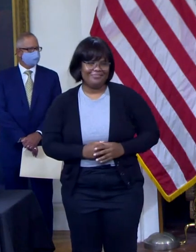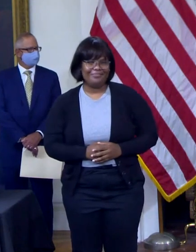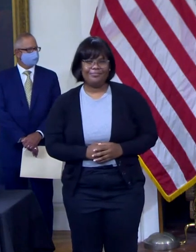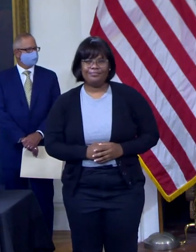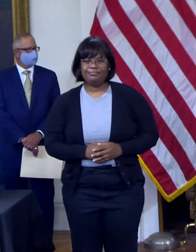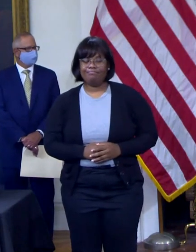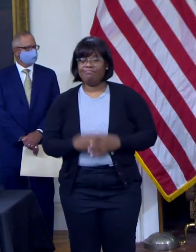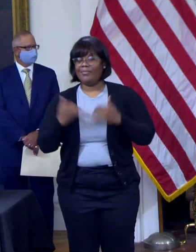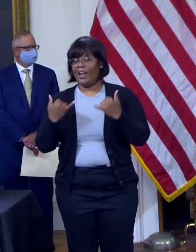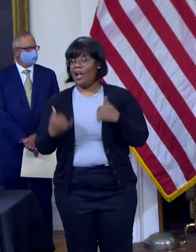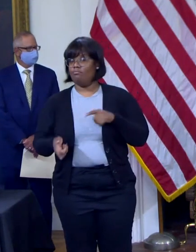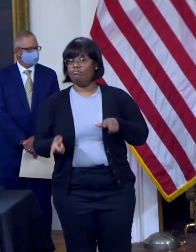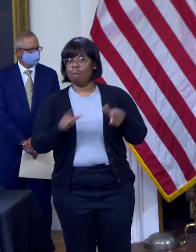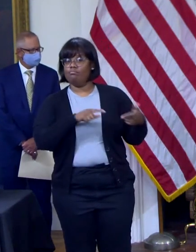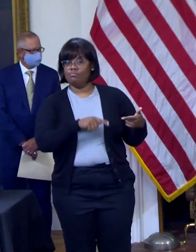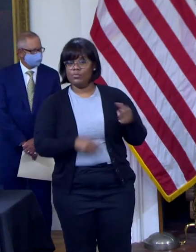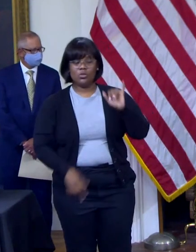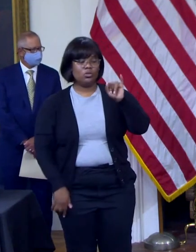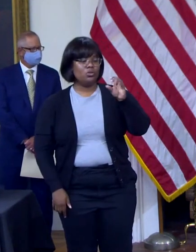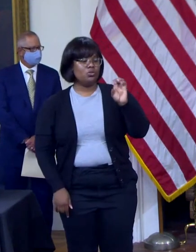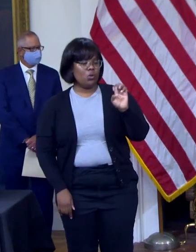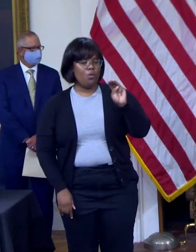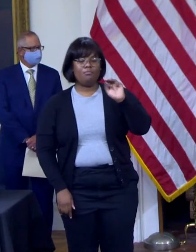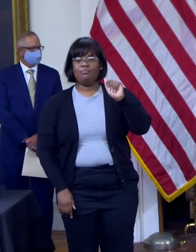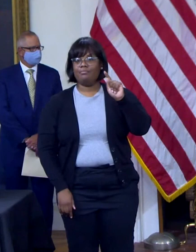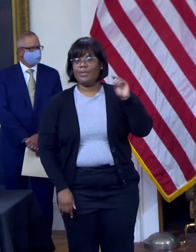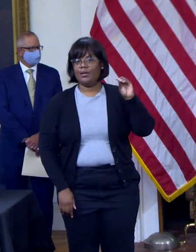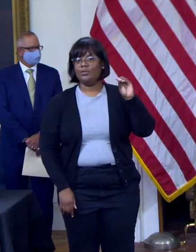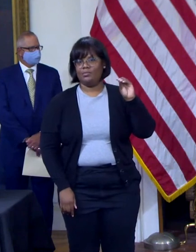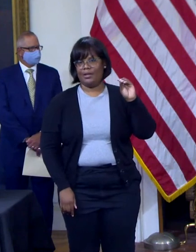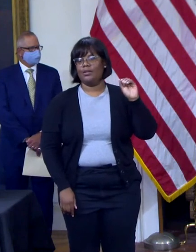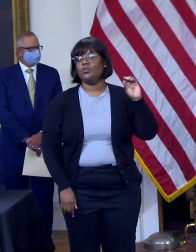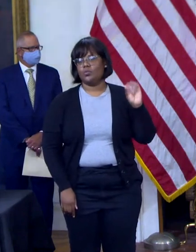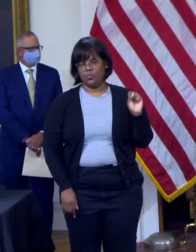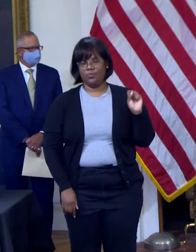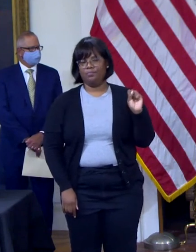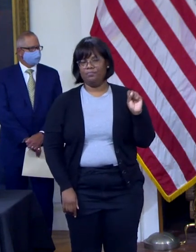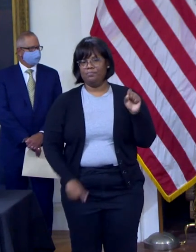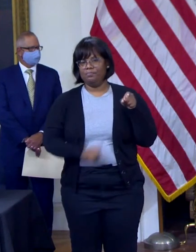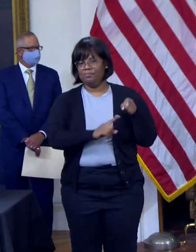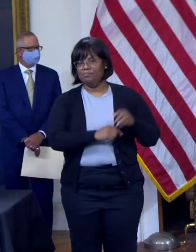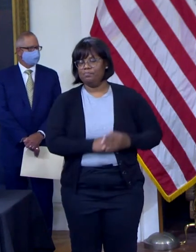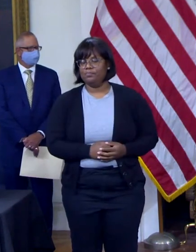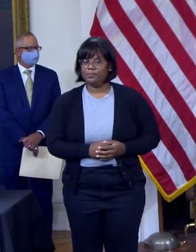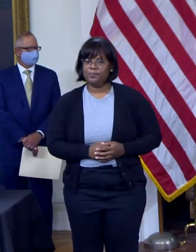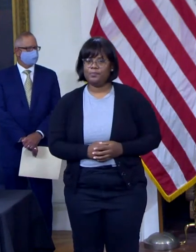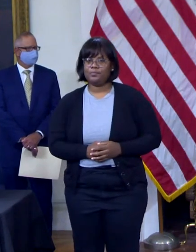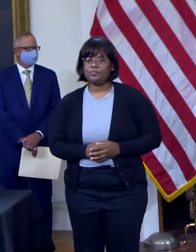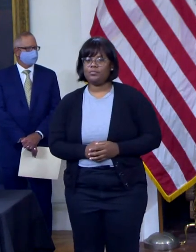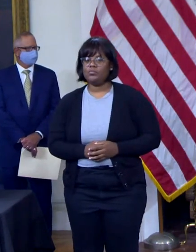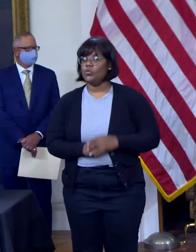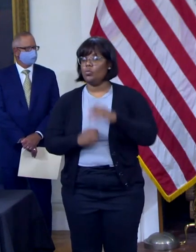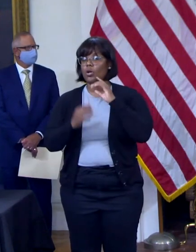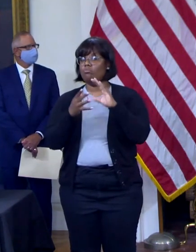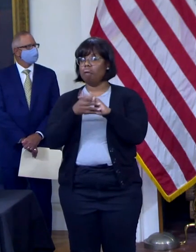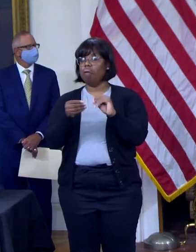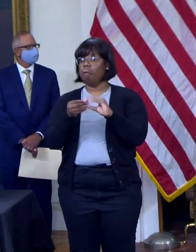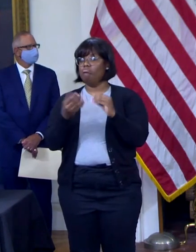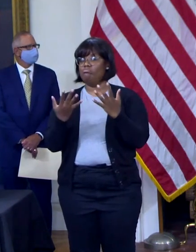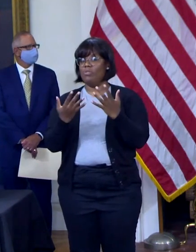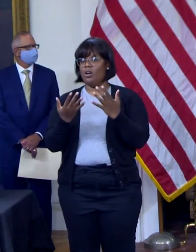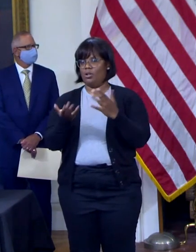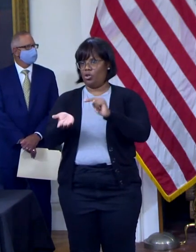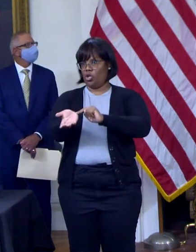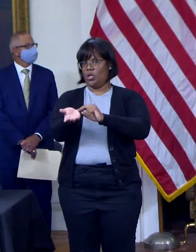president of the Health Facilities Association of Maryland. He's going to talk more about the importance of getting all nursing home staff fully